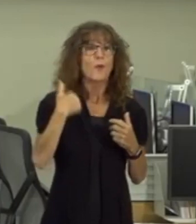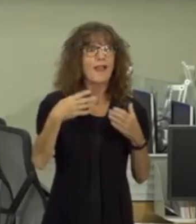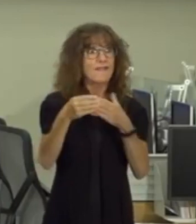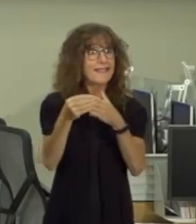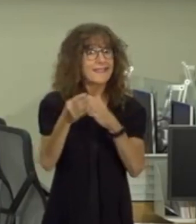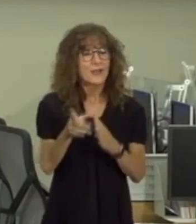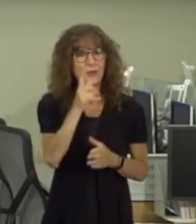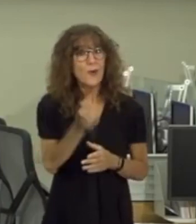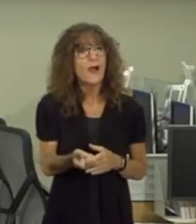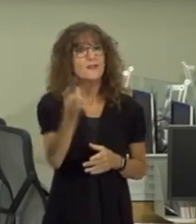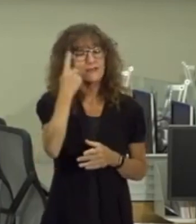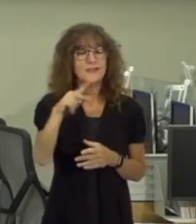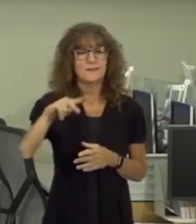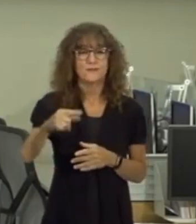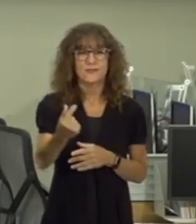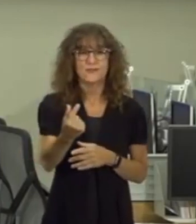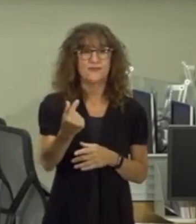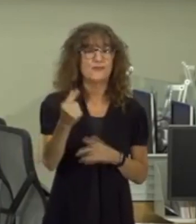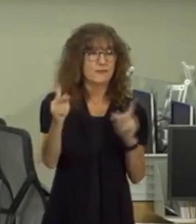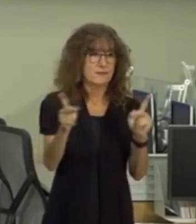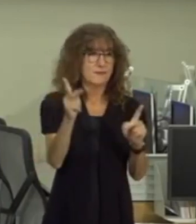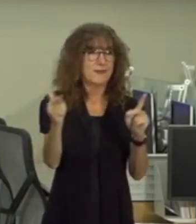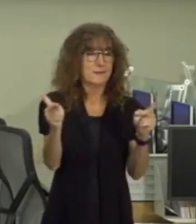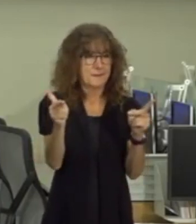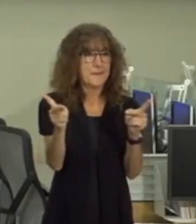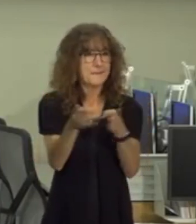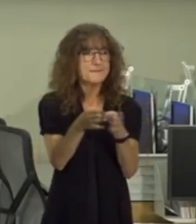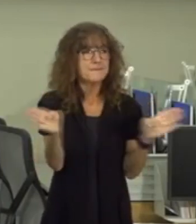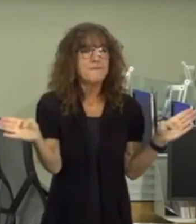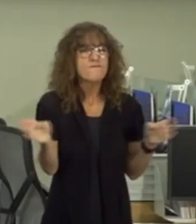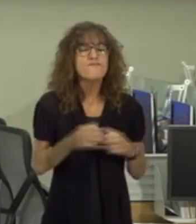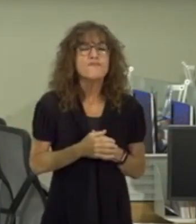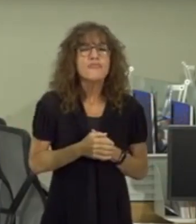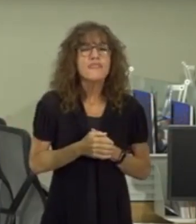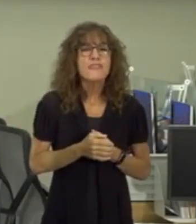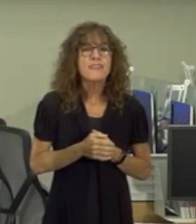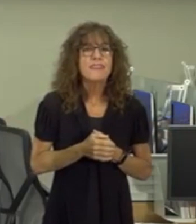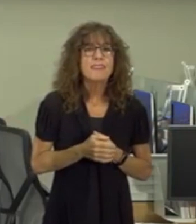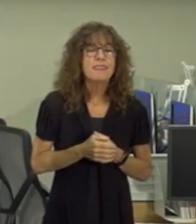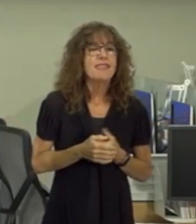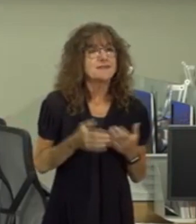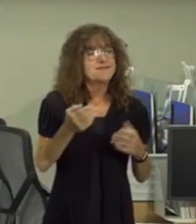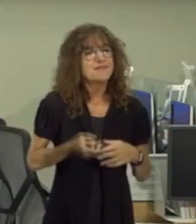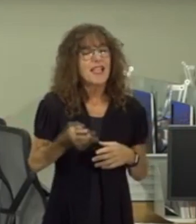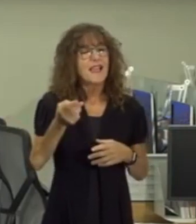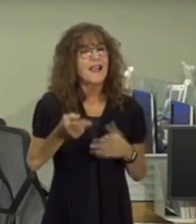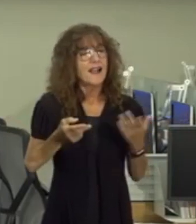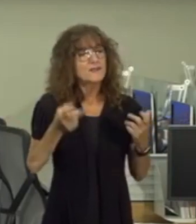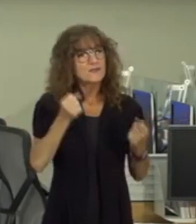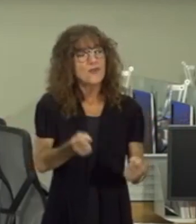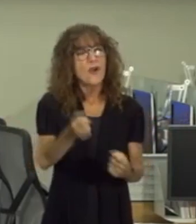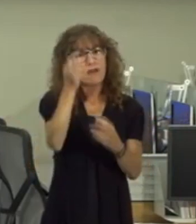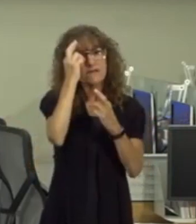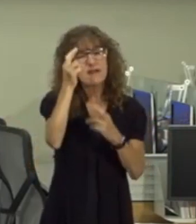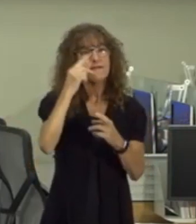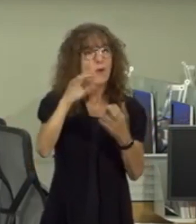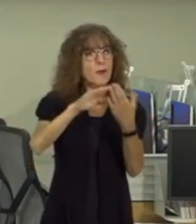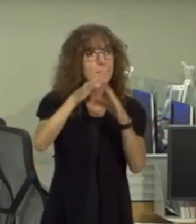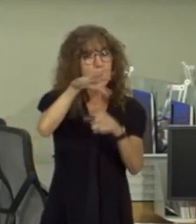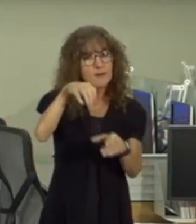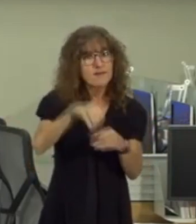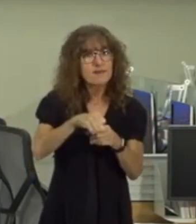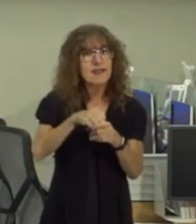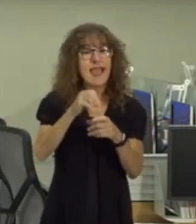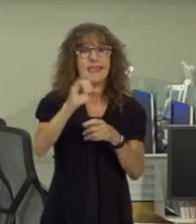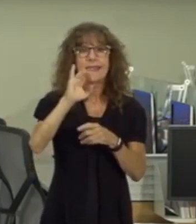leader who understands prince georgians uh and who um who has a high regard for community engagement and input